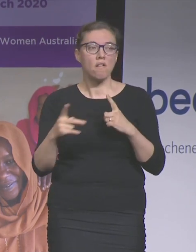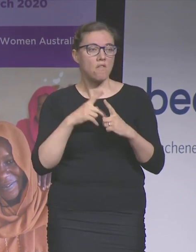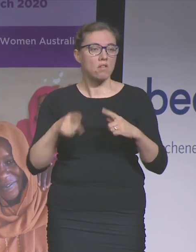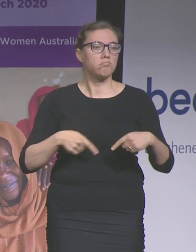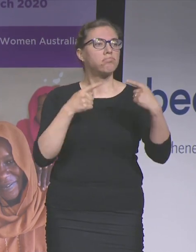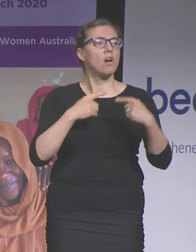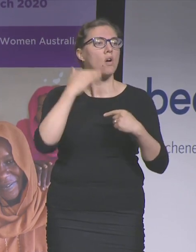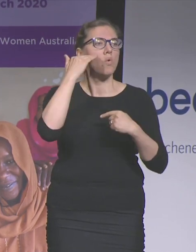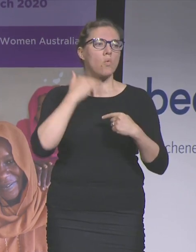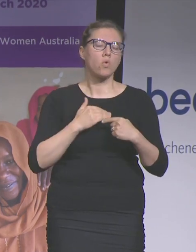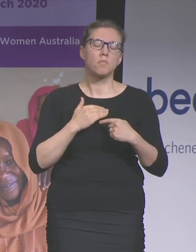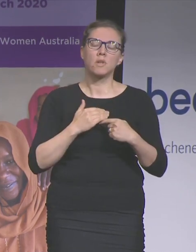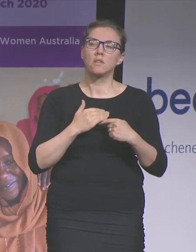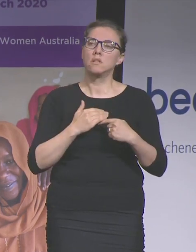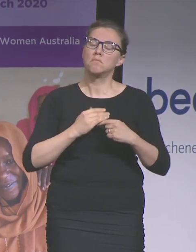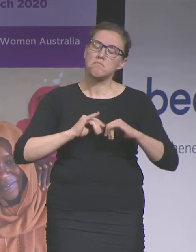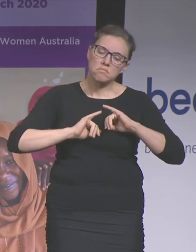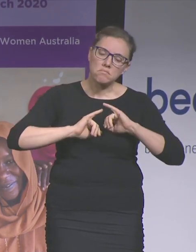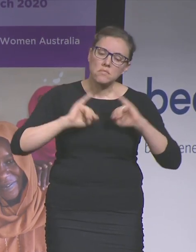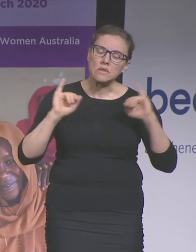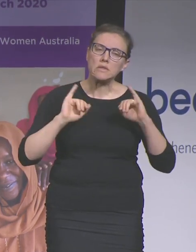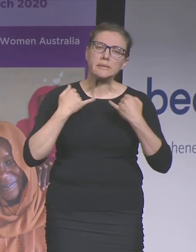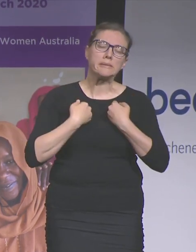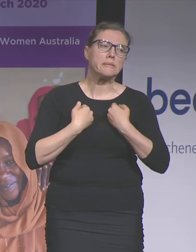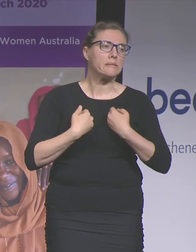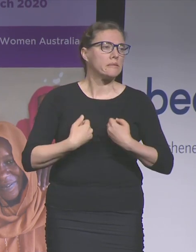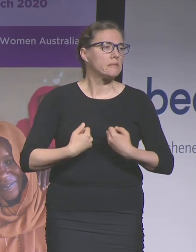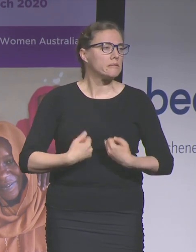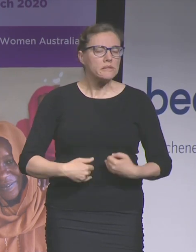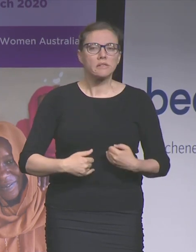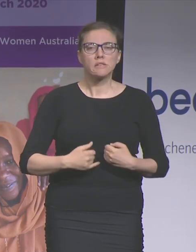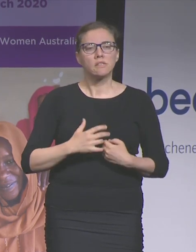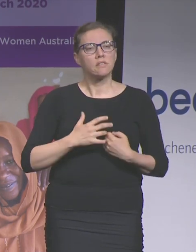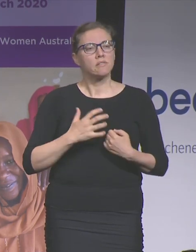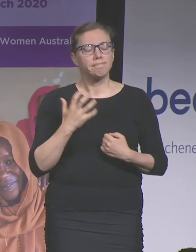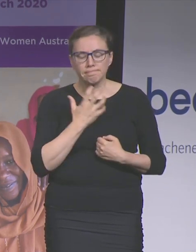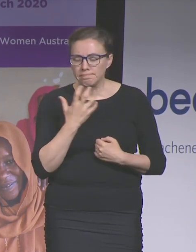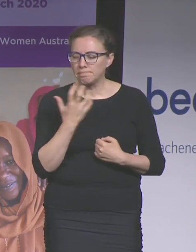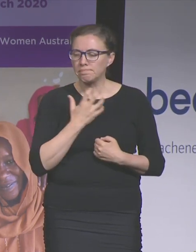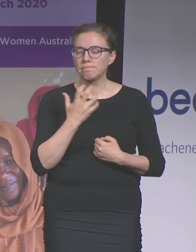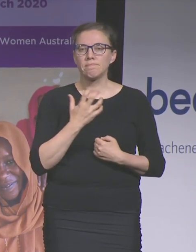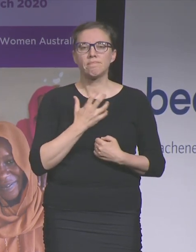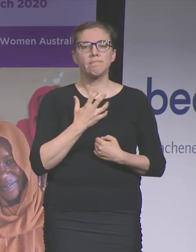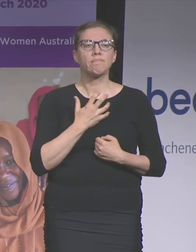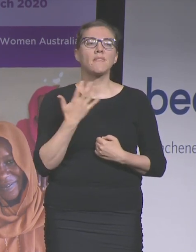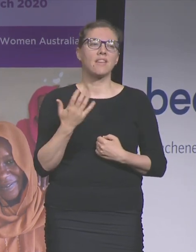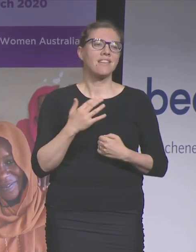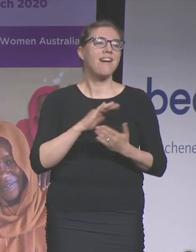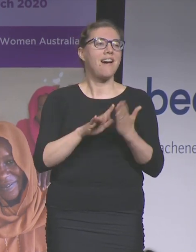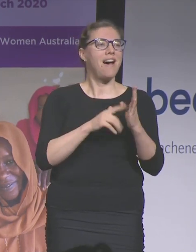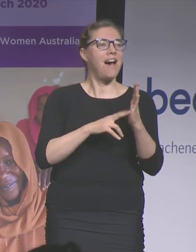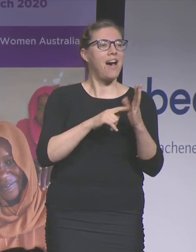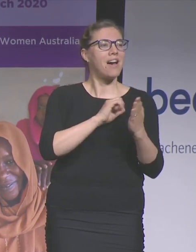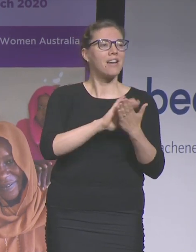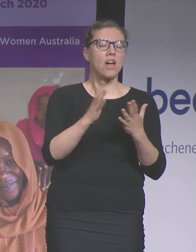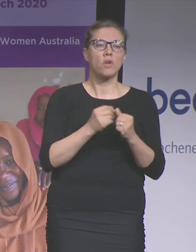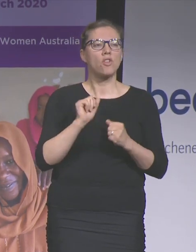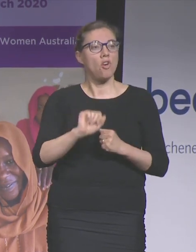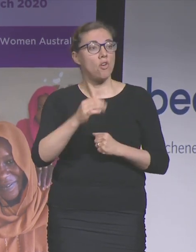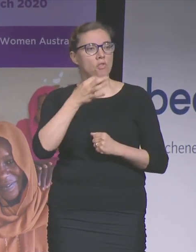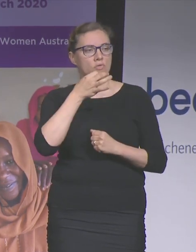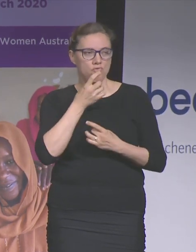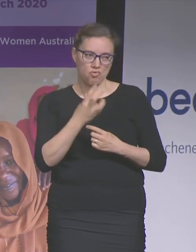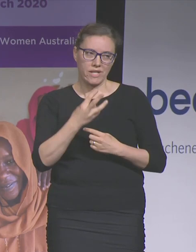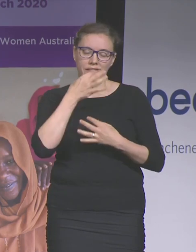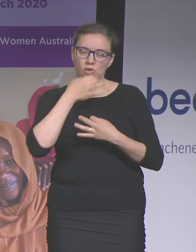with horrifying clarity by the murder of Hannah Clark and her three children Alia, Liana and Trey. Within